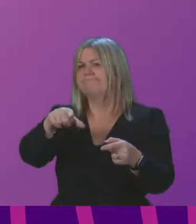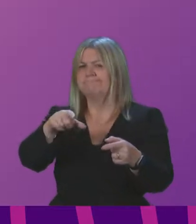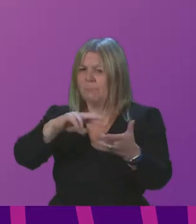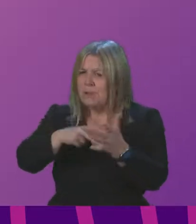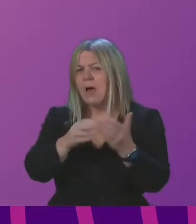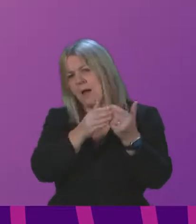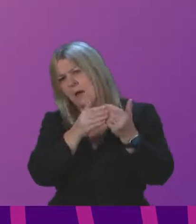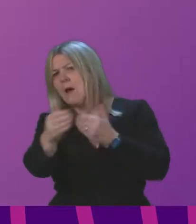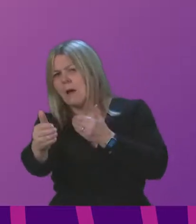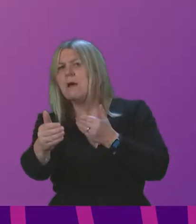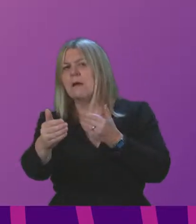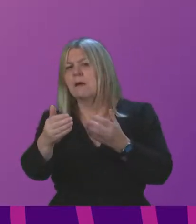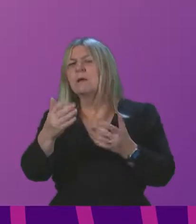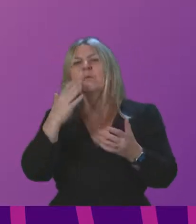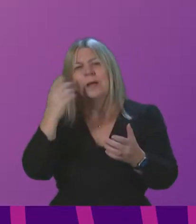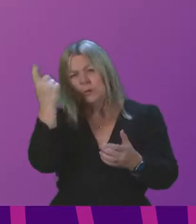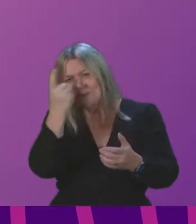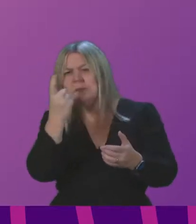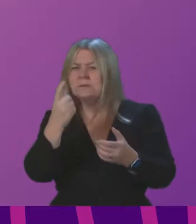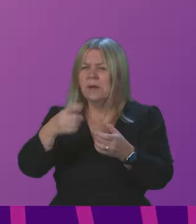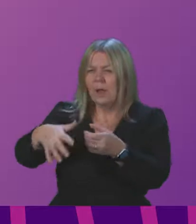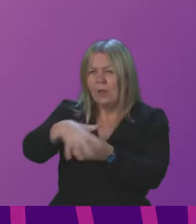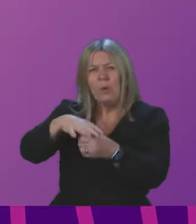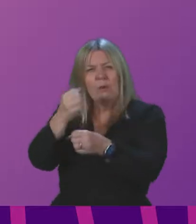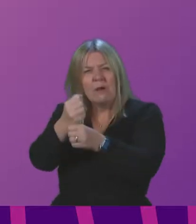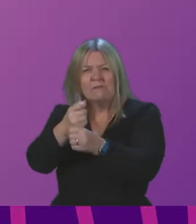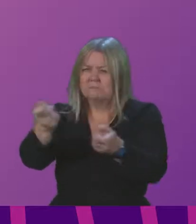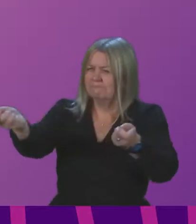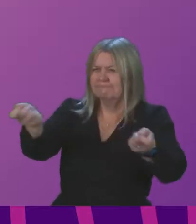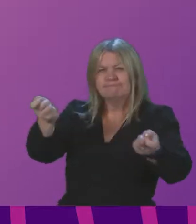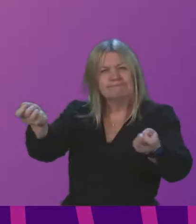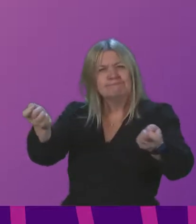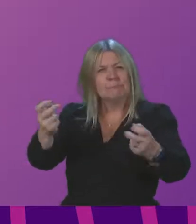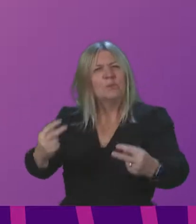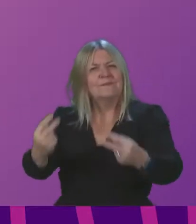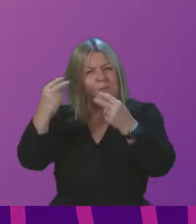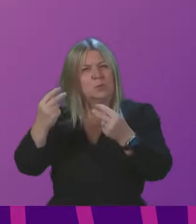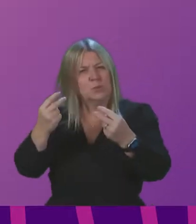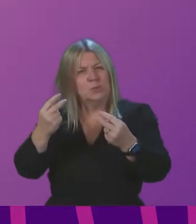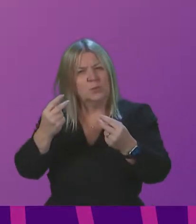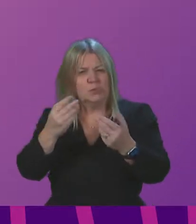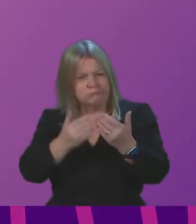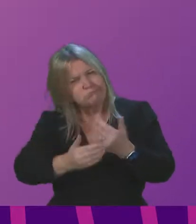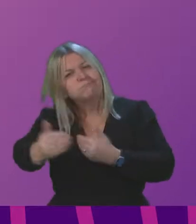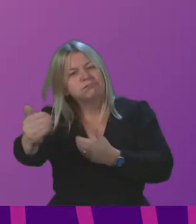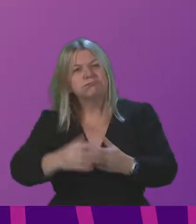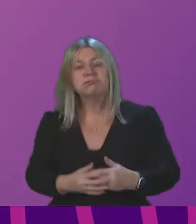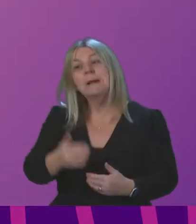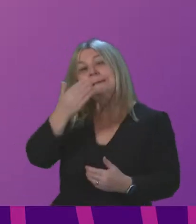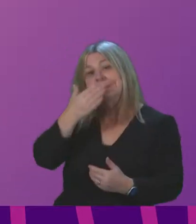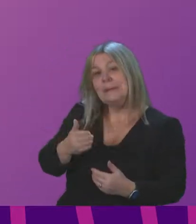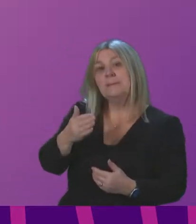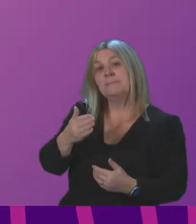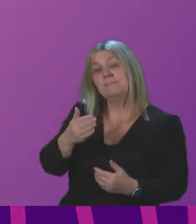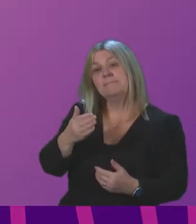context of our considerations of the local governance review over the coming years. The consistent message to the